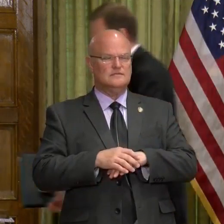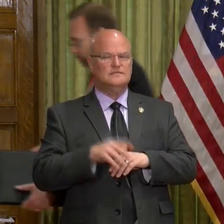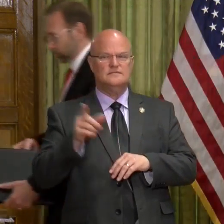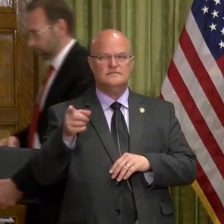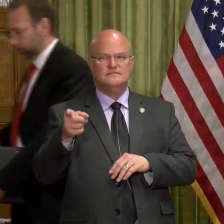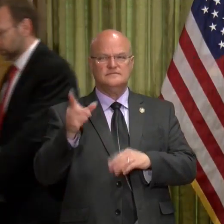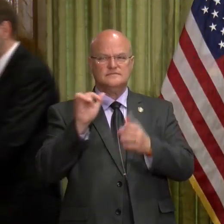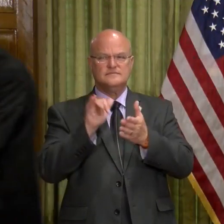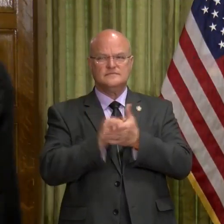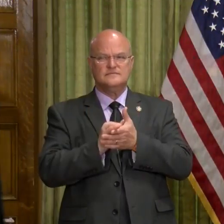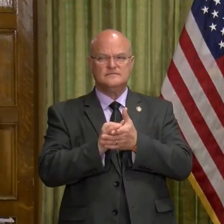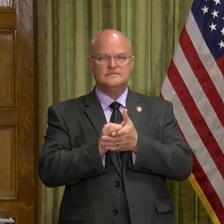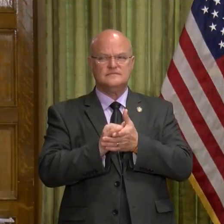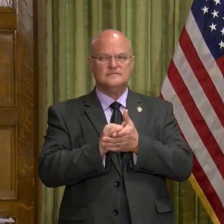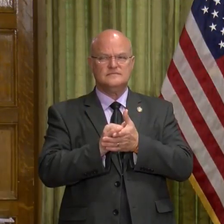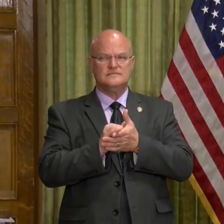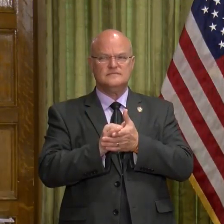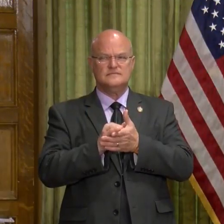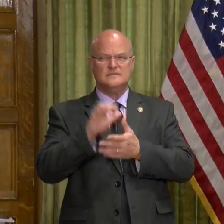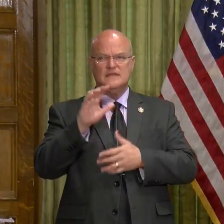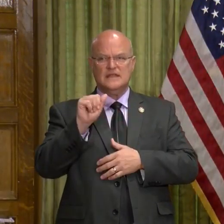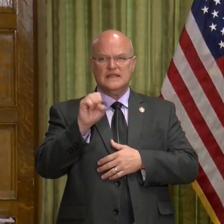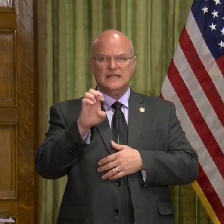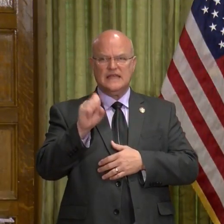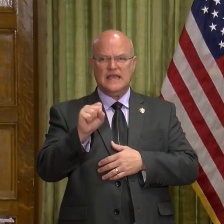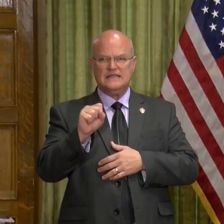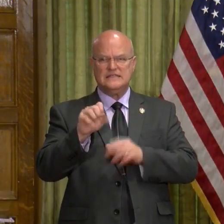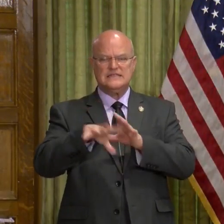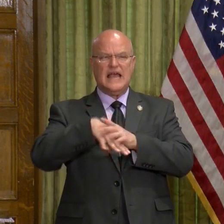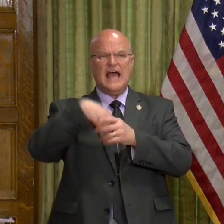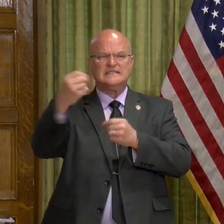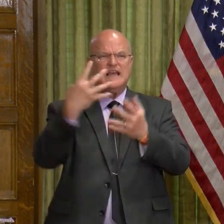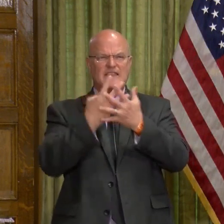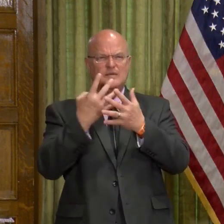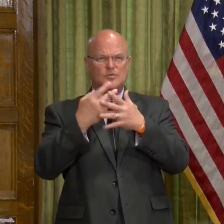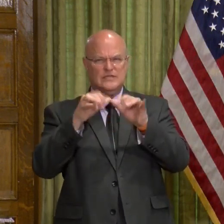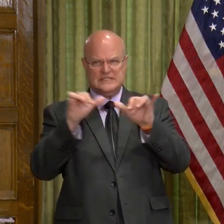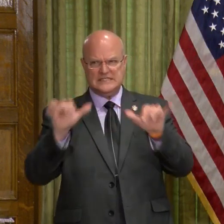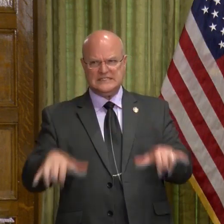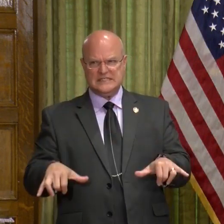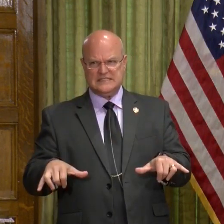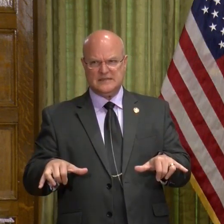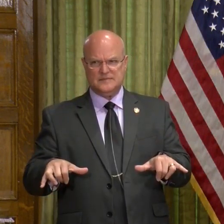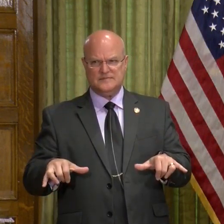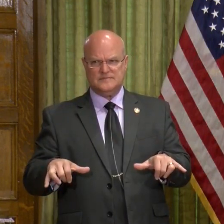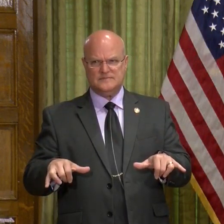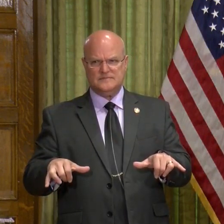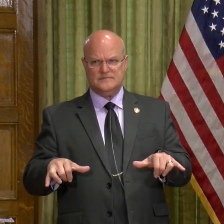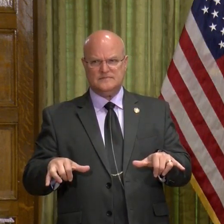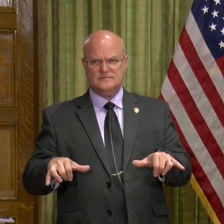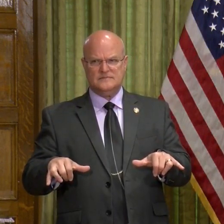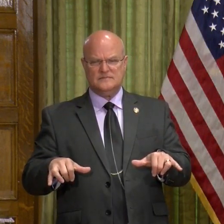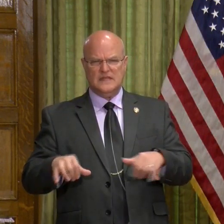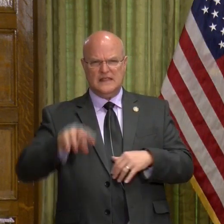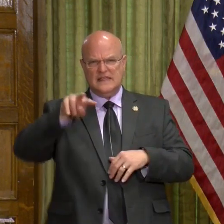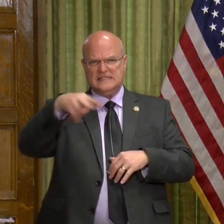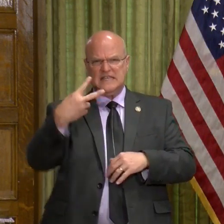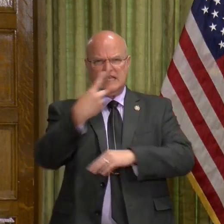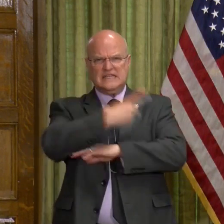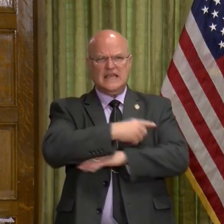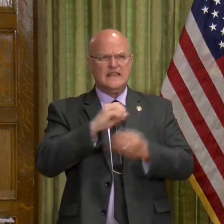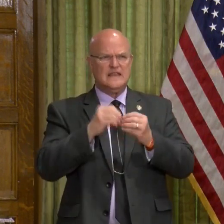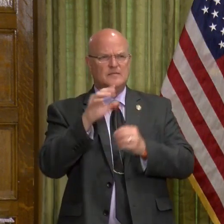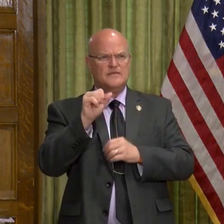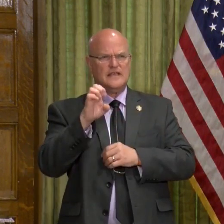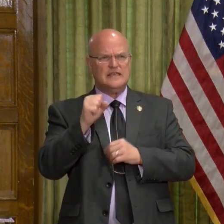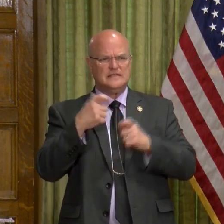Yeah, the cases outside of the prison system, I think this is the second day when the number